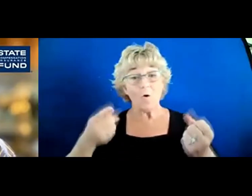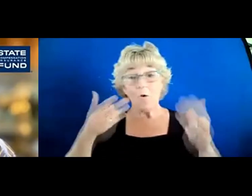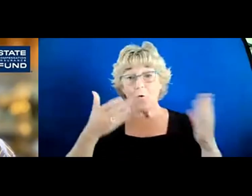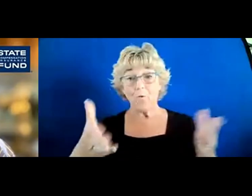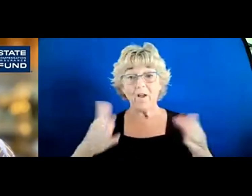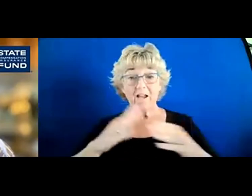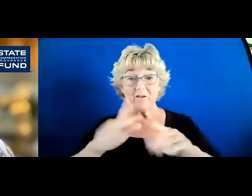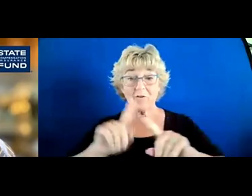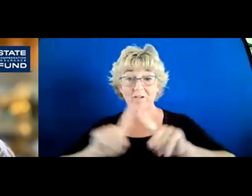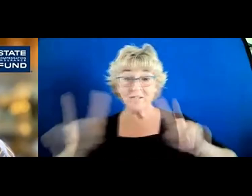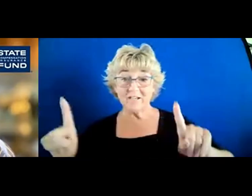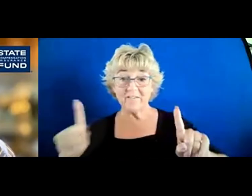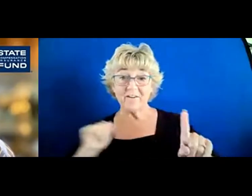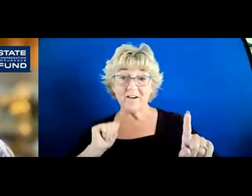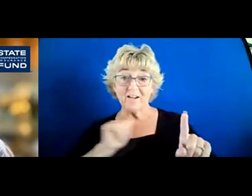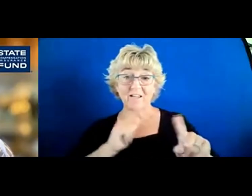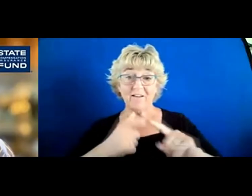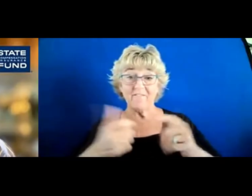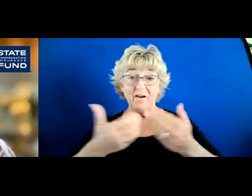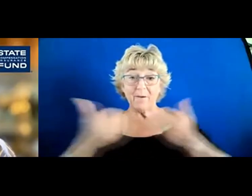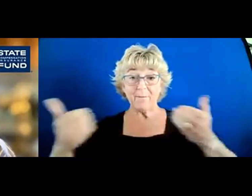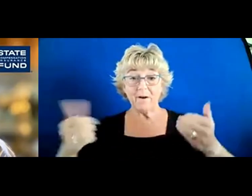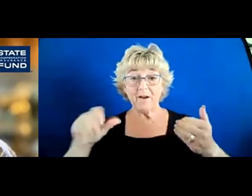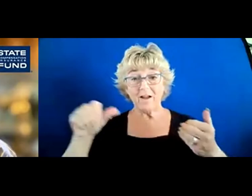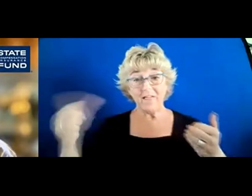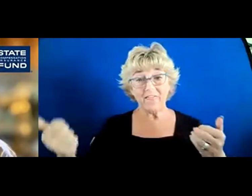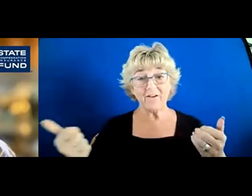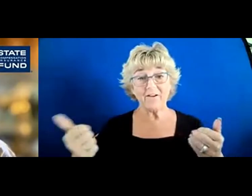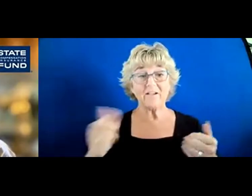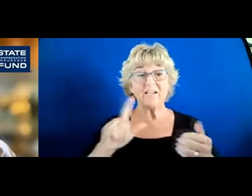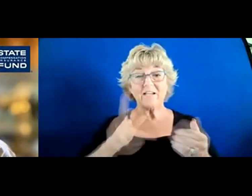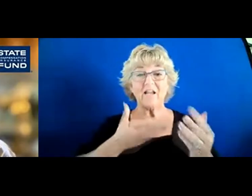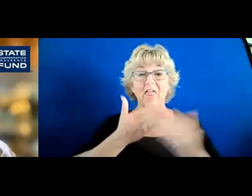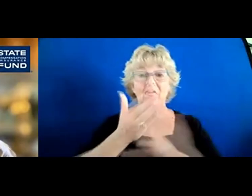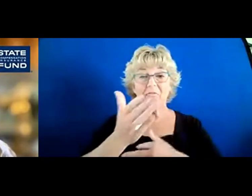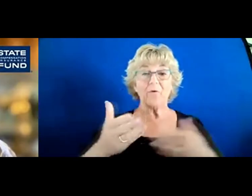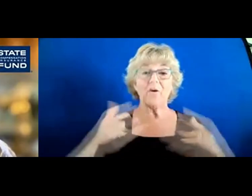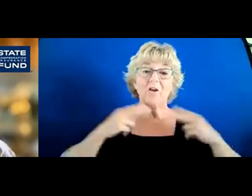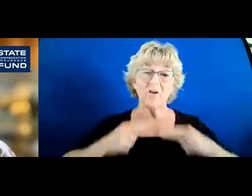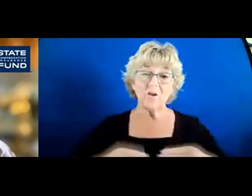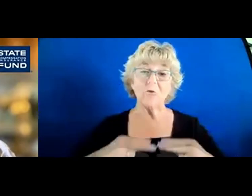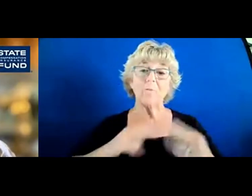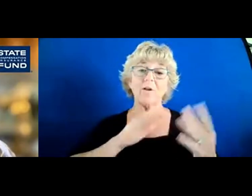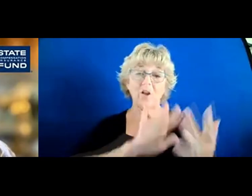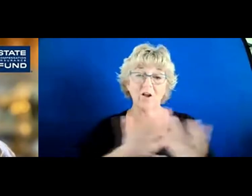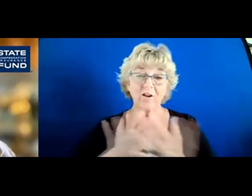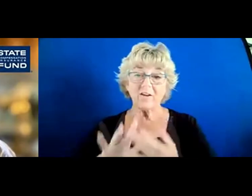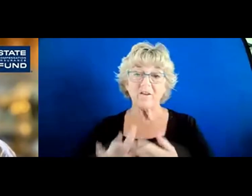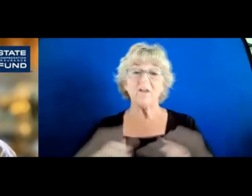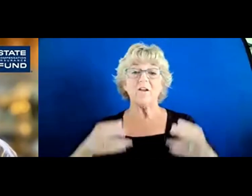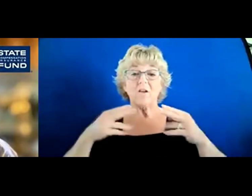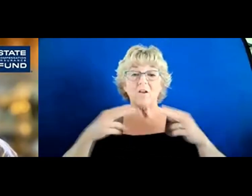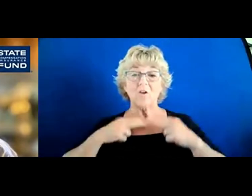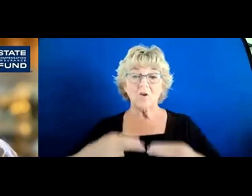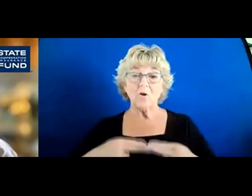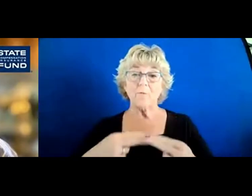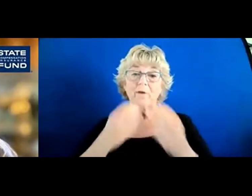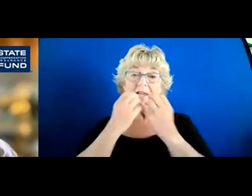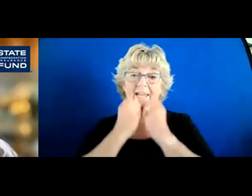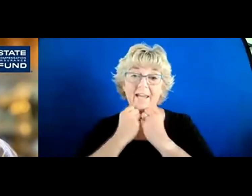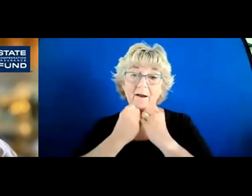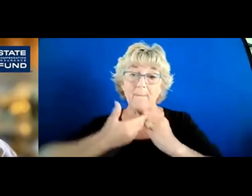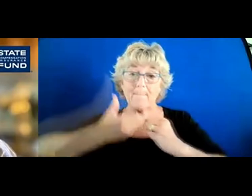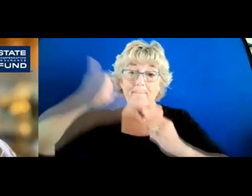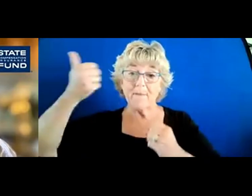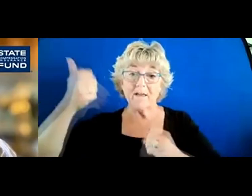differentiate ourselves is by doing it through human contact, human caring better